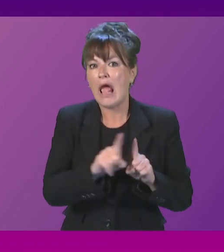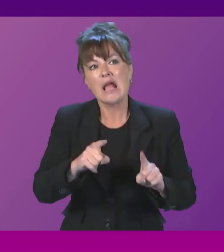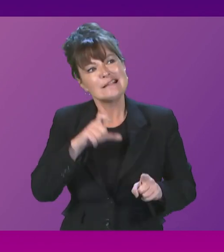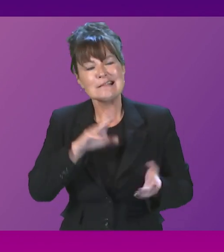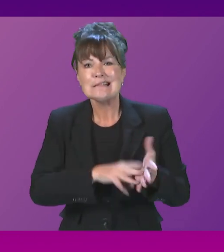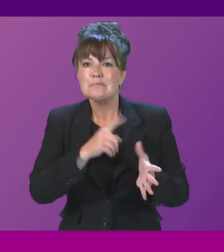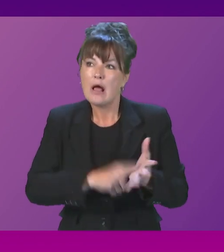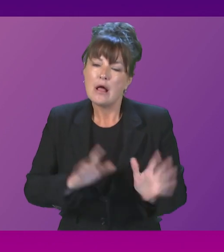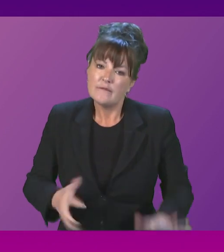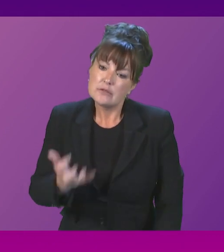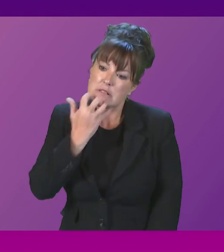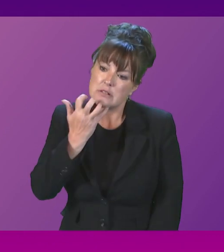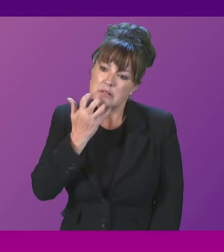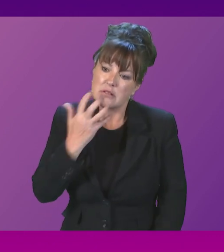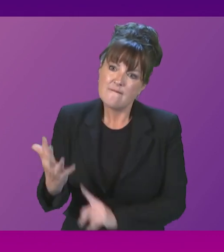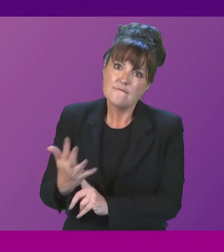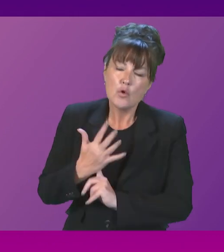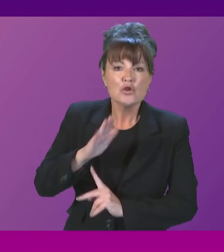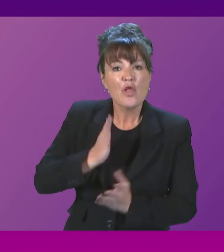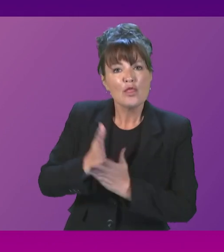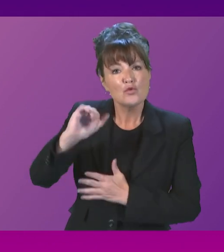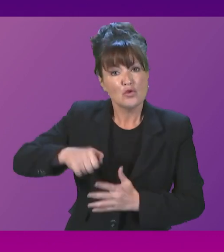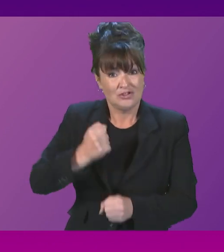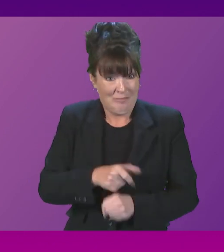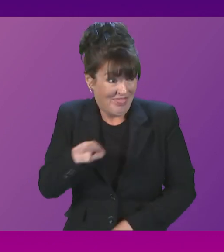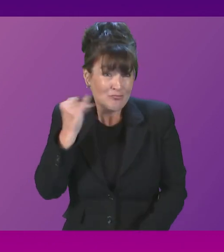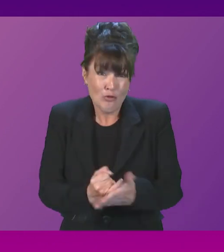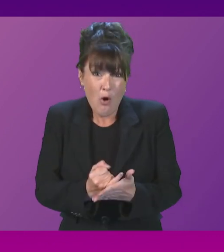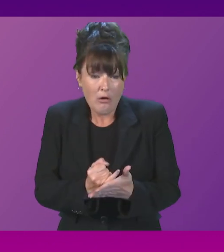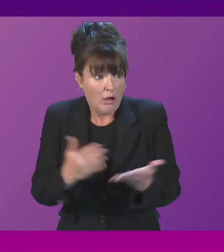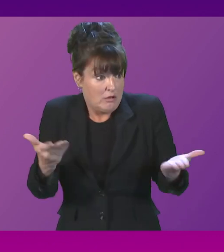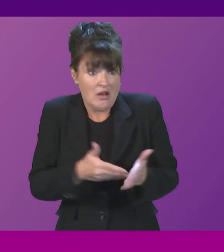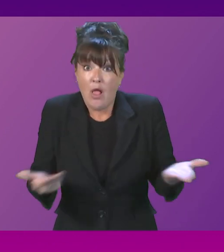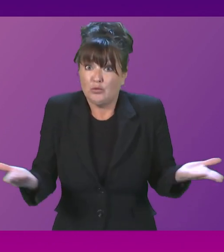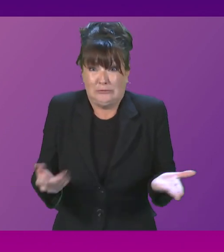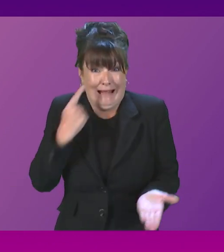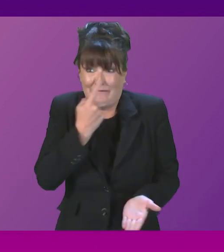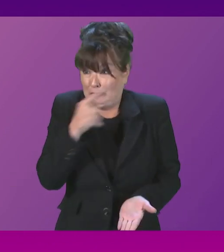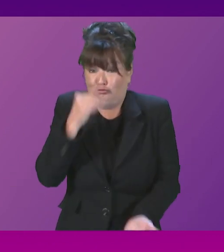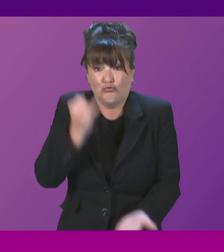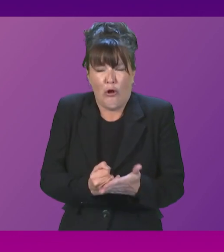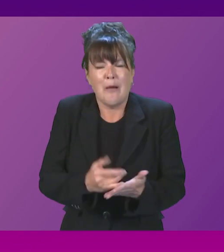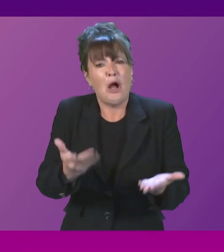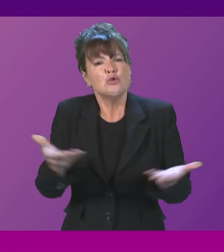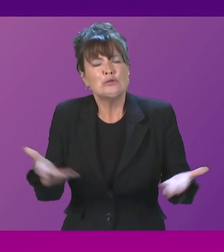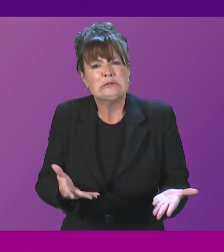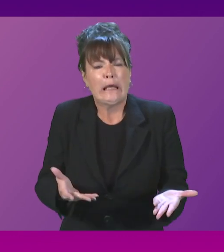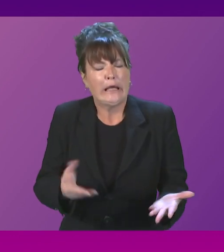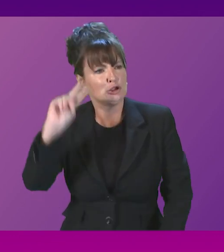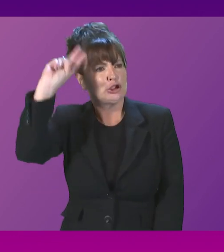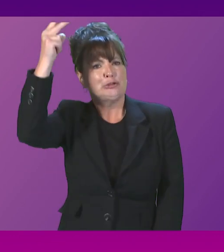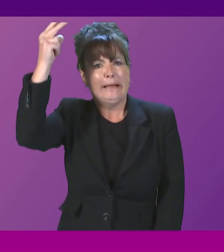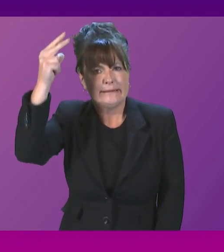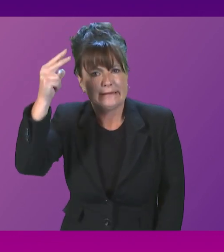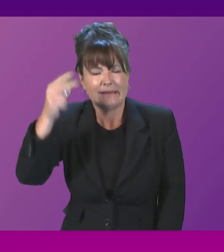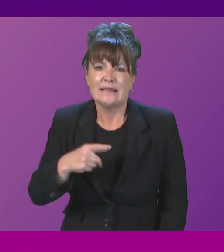against their will by the Scottish Government. That was wrong and I think it has been evidenced that that is wrong. But today, of course, Douglas